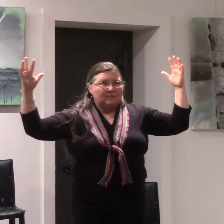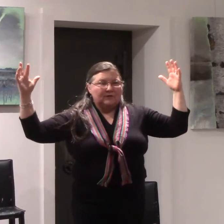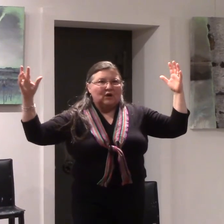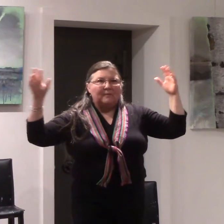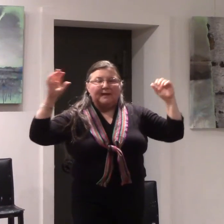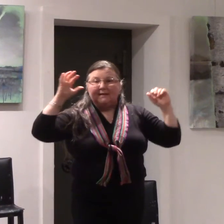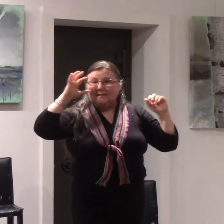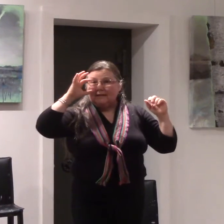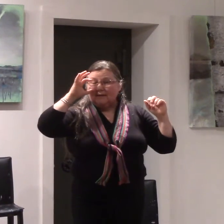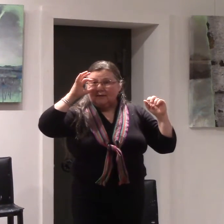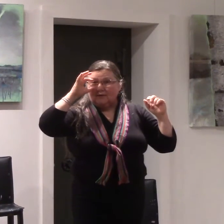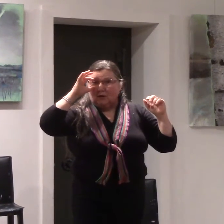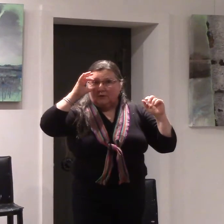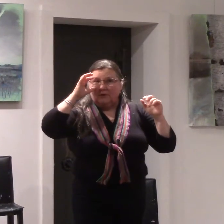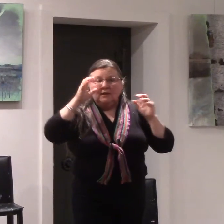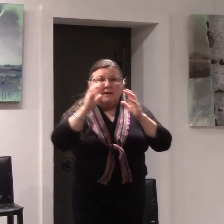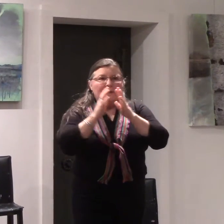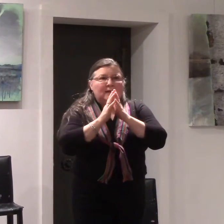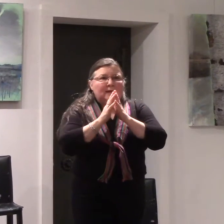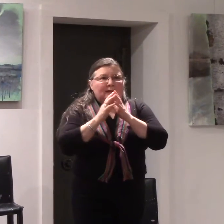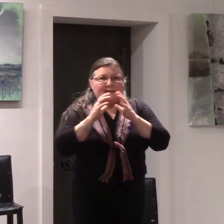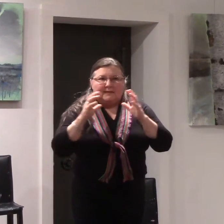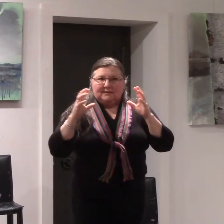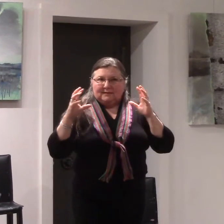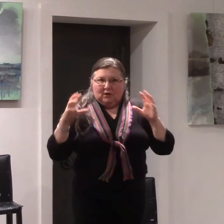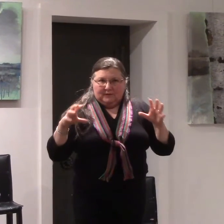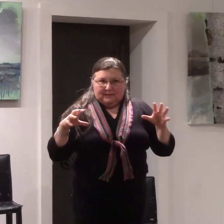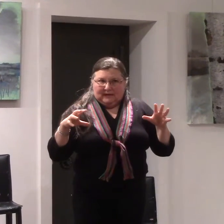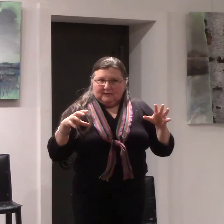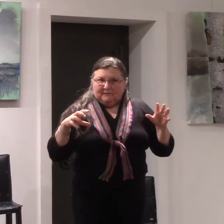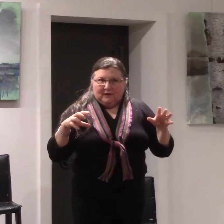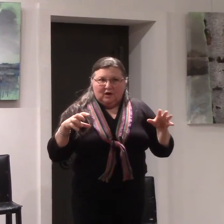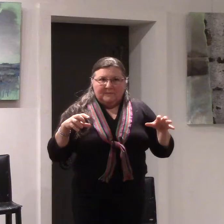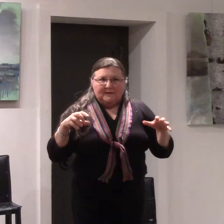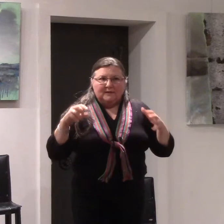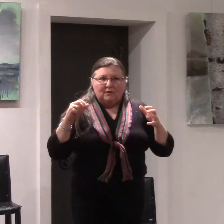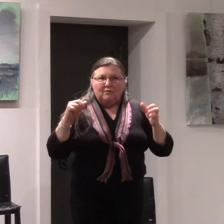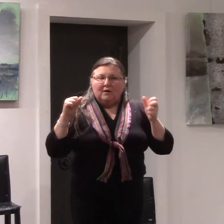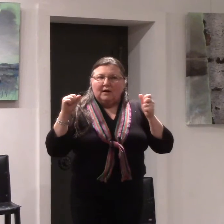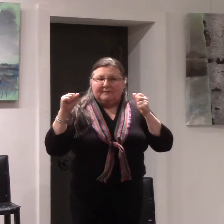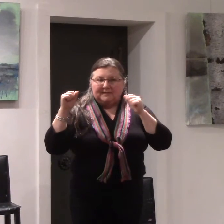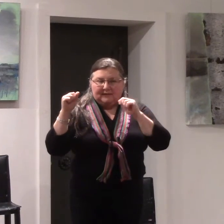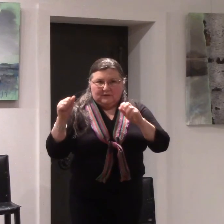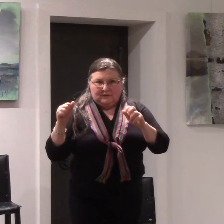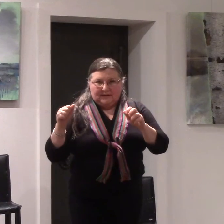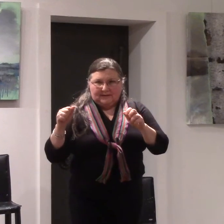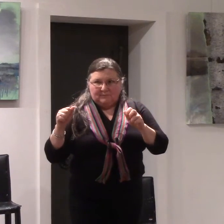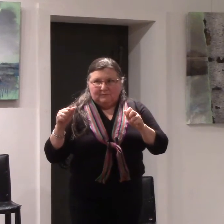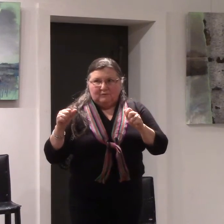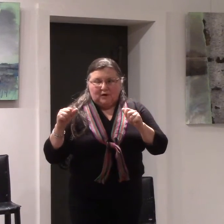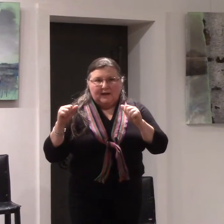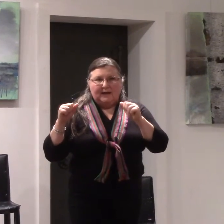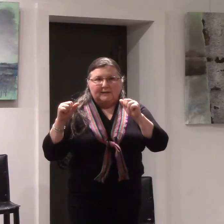over top and he says to the scholar he says these these clouds are very ominous you know I've seen weather like this before and